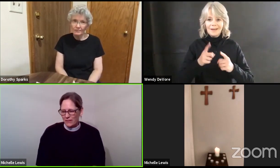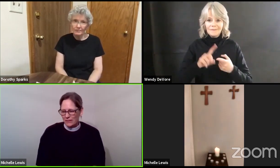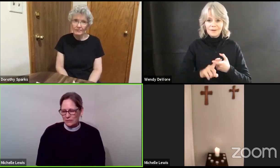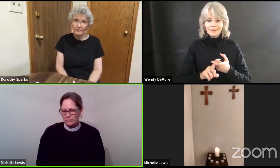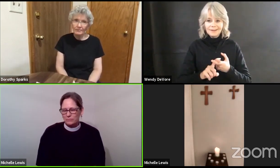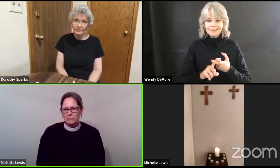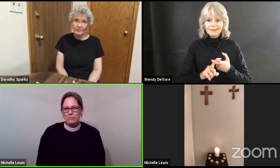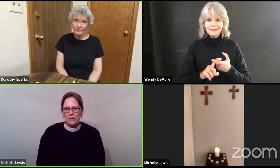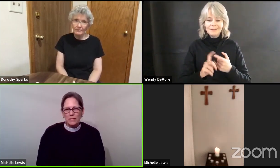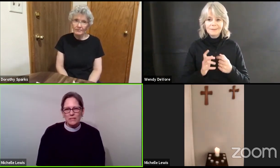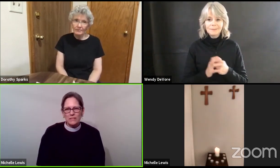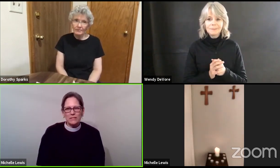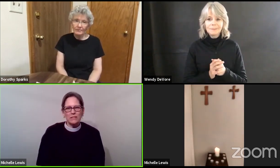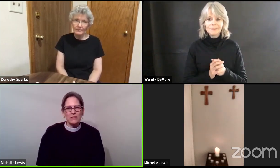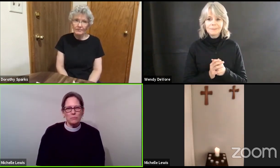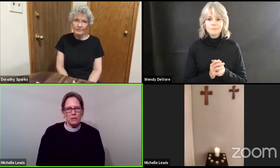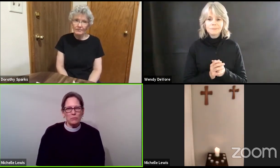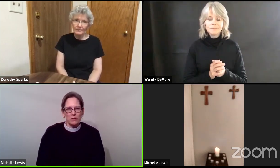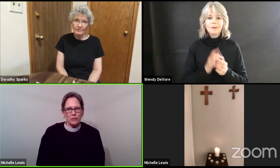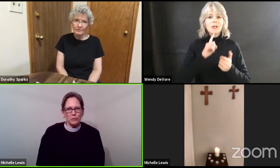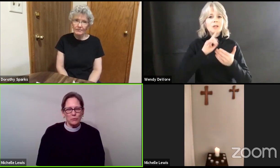peace be with you